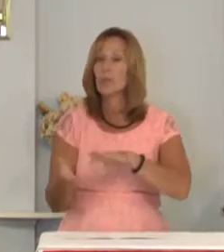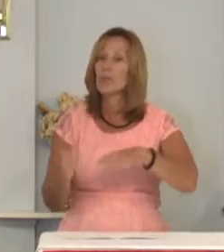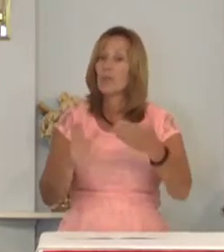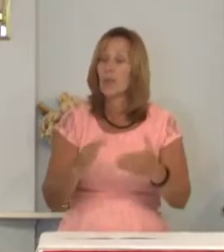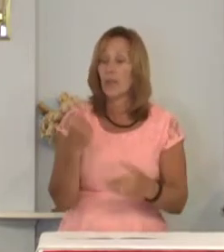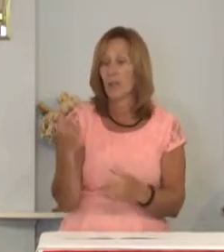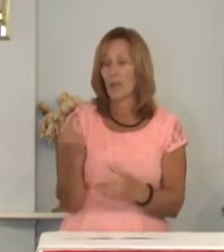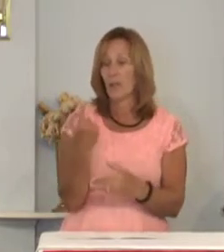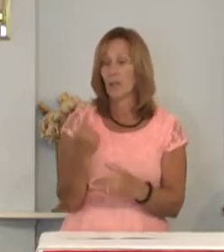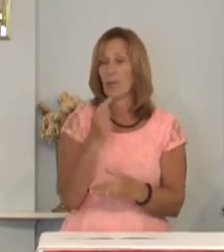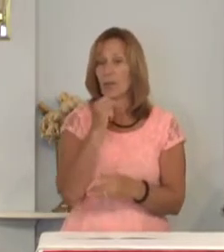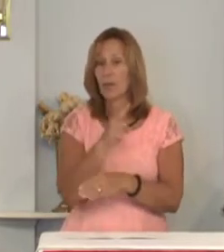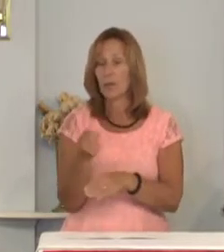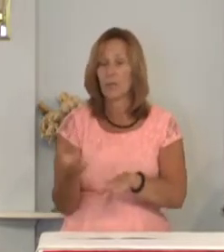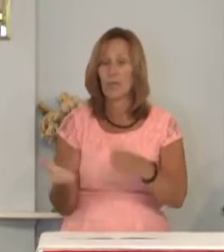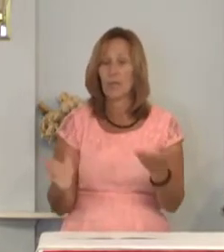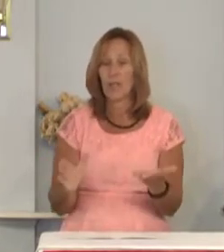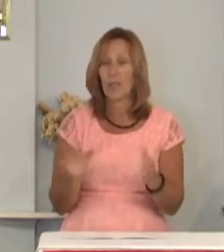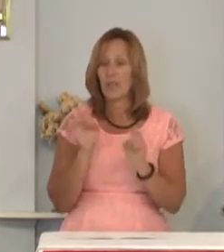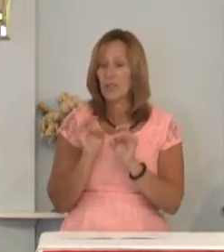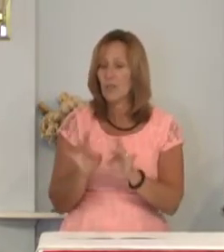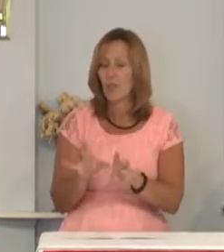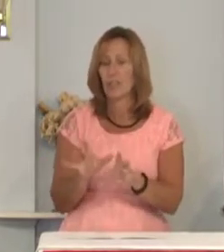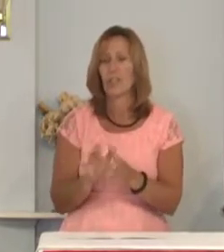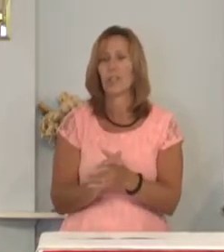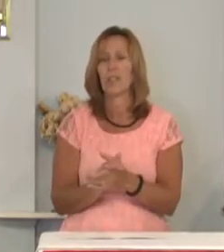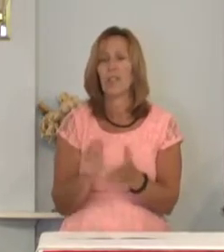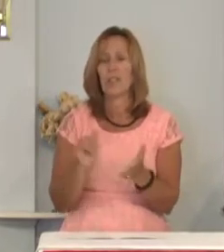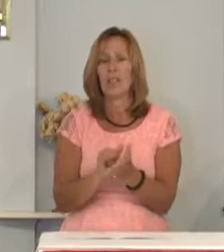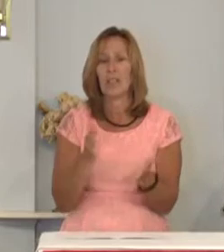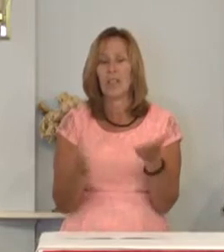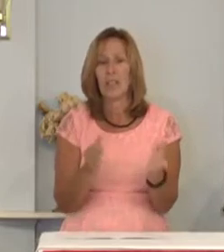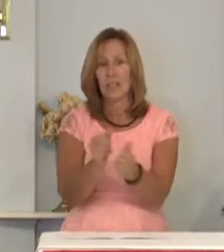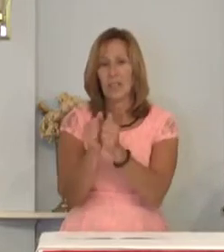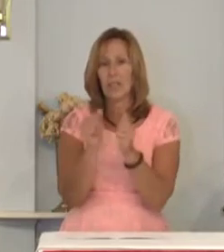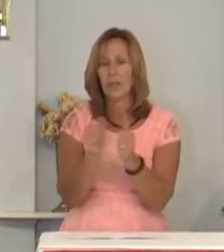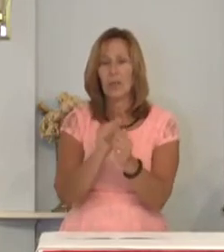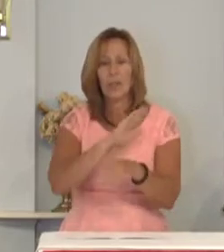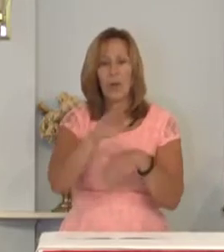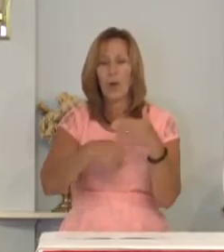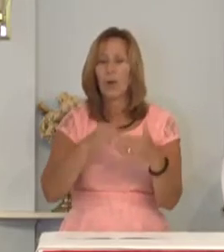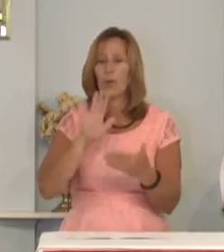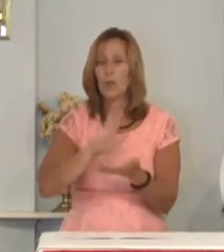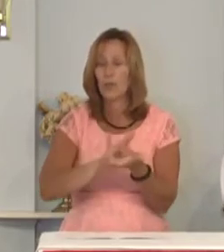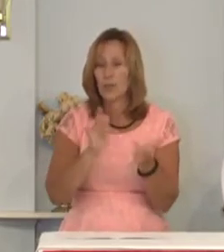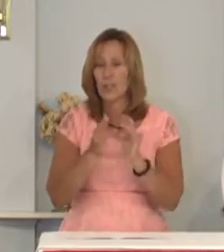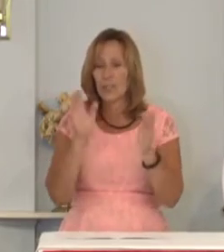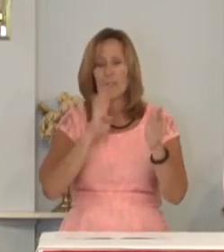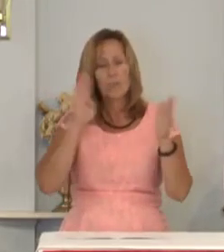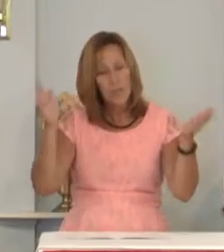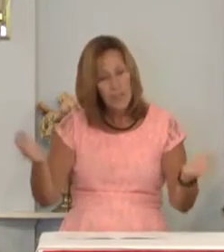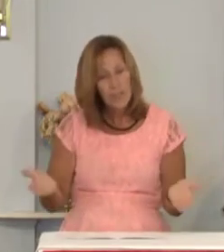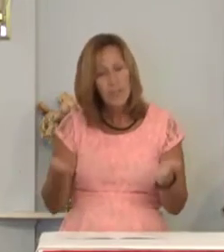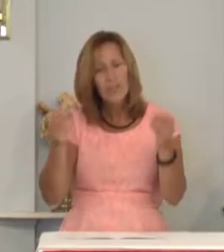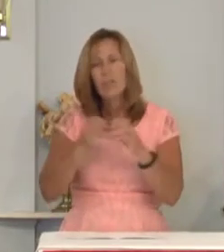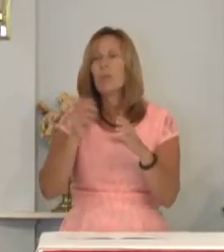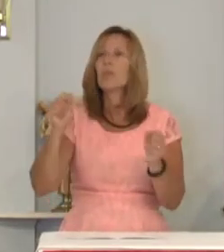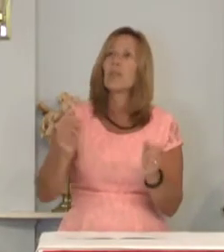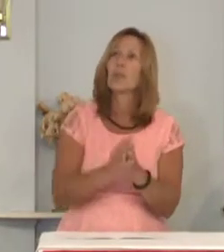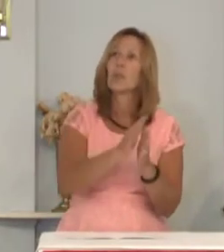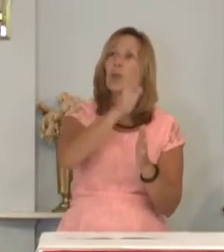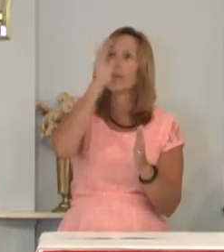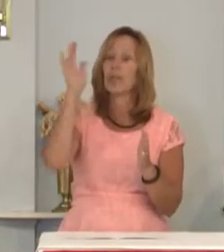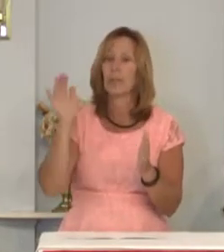died alone and those who died tragically that they together with all your saints be lifted up in your glory